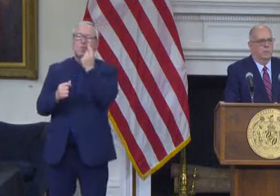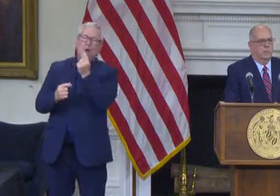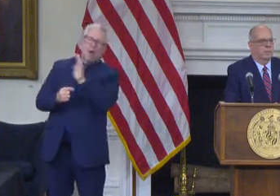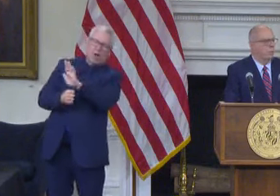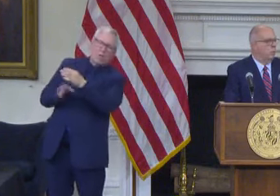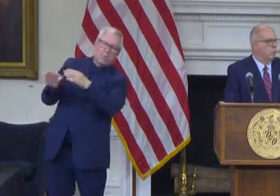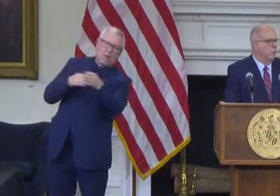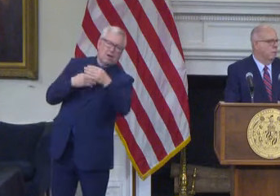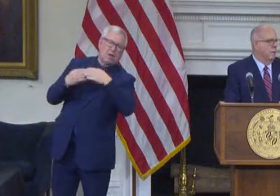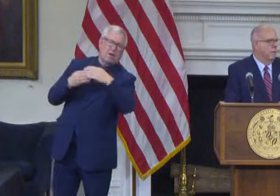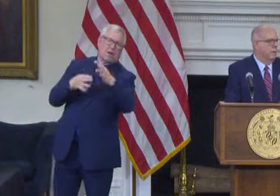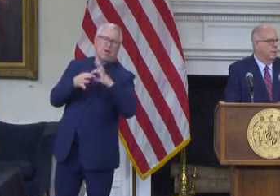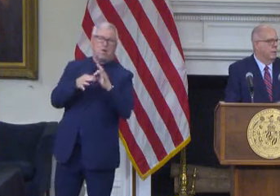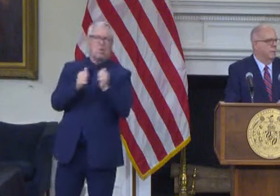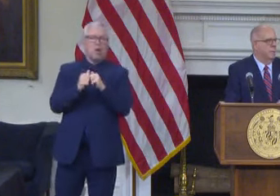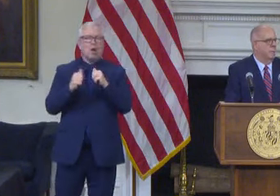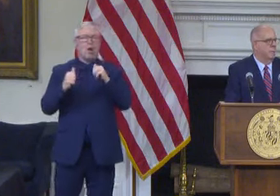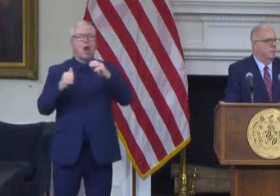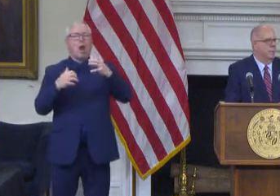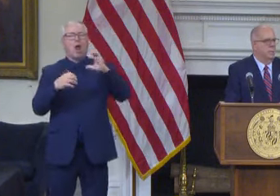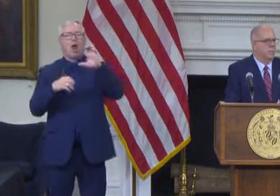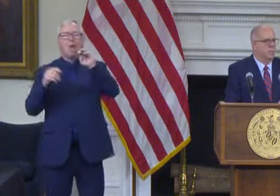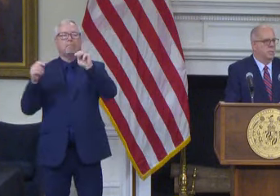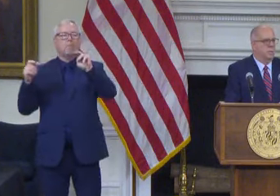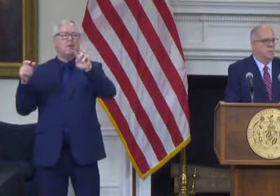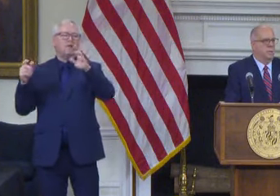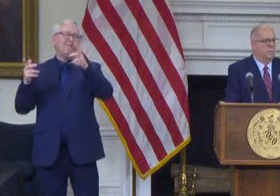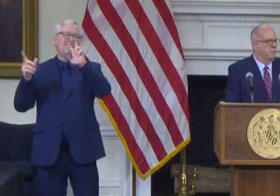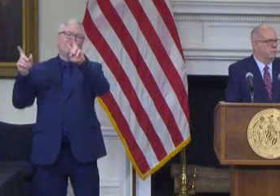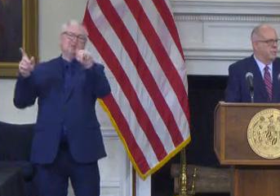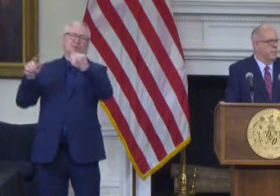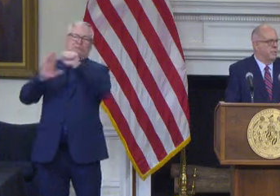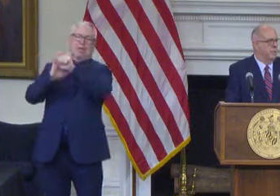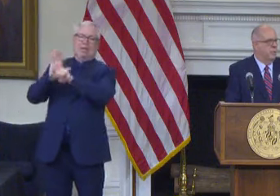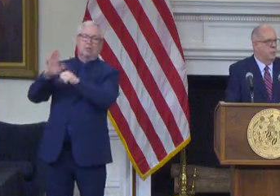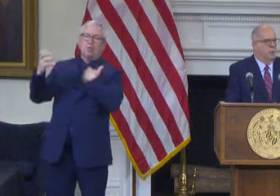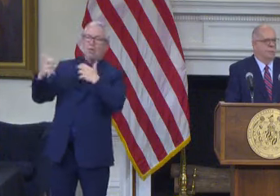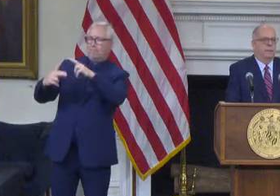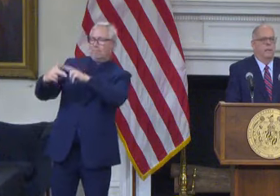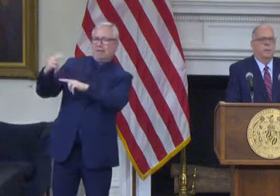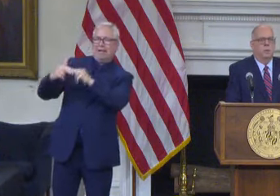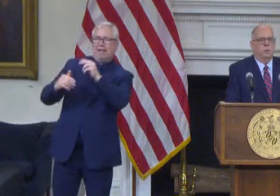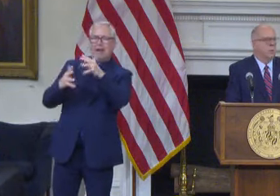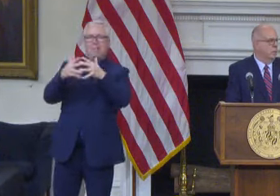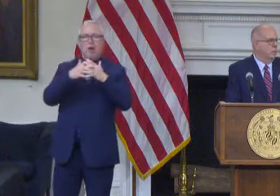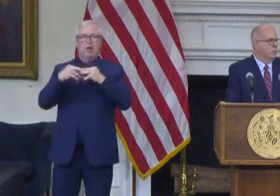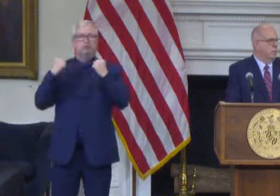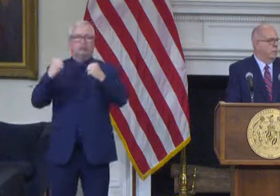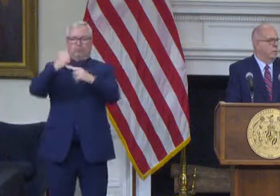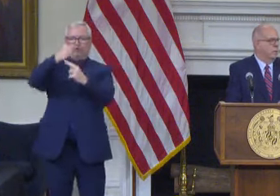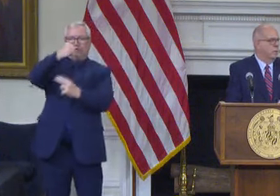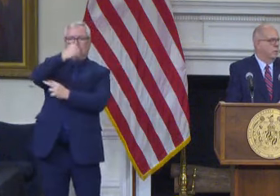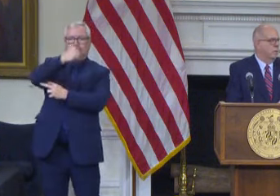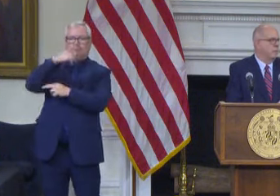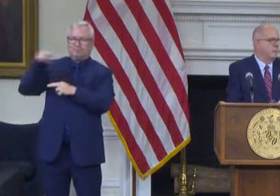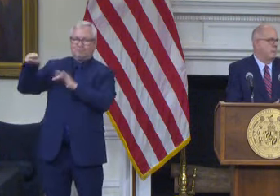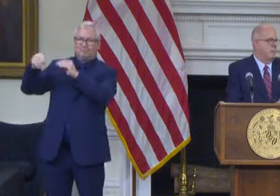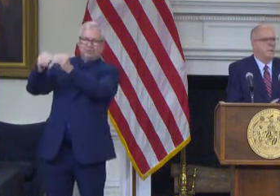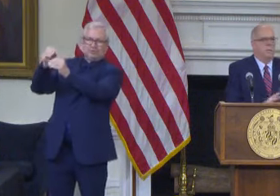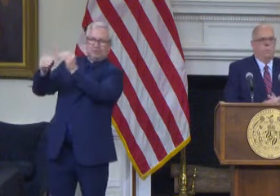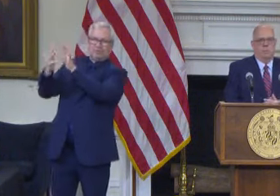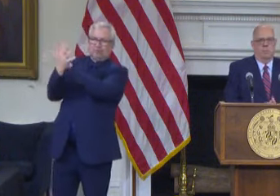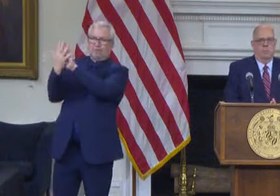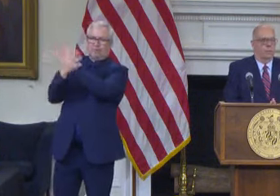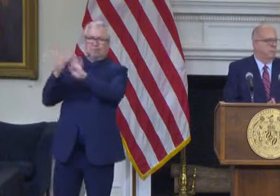commonwealth of virginia I know we're planning to talk about building the american legion bridge and fixing traffic on the beltway and working on chesapeake bay issues and